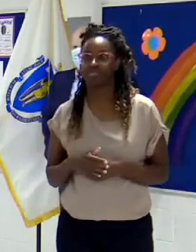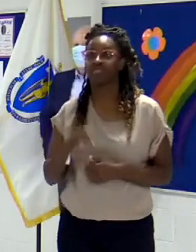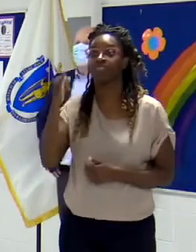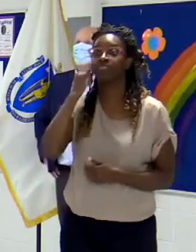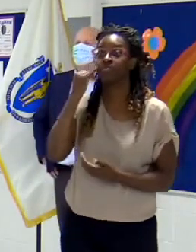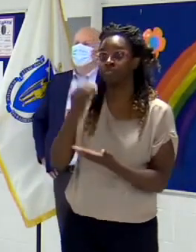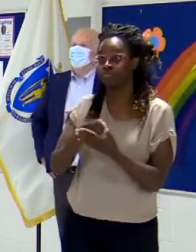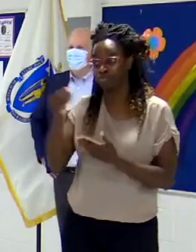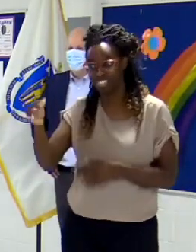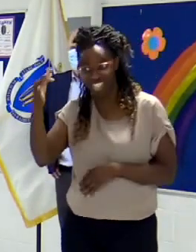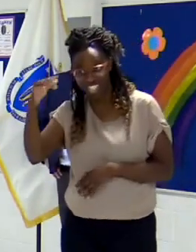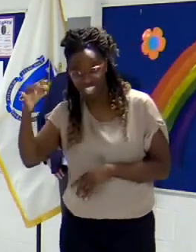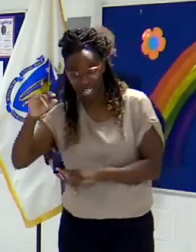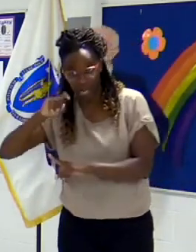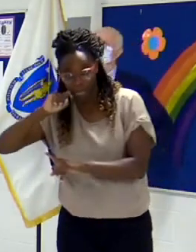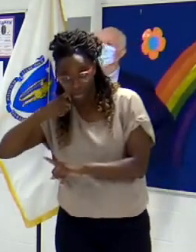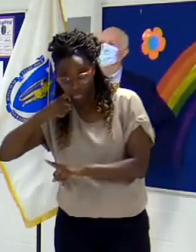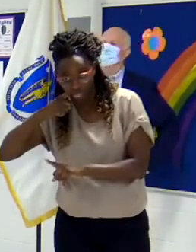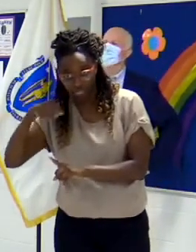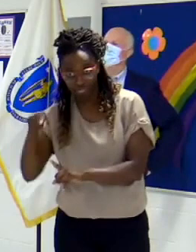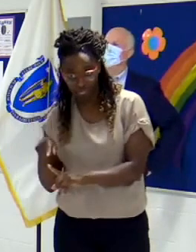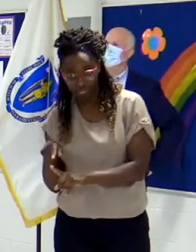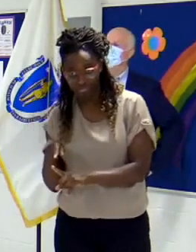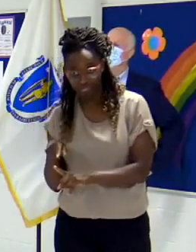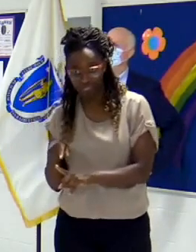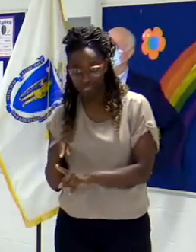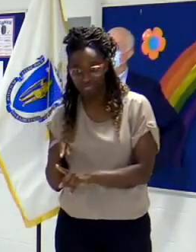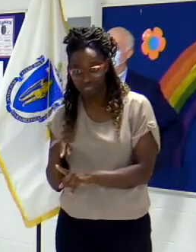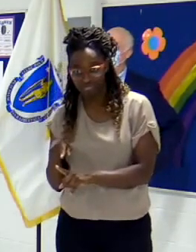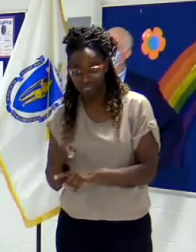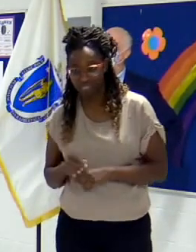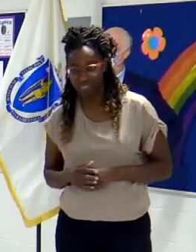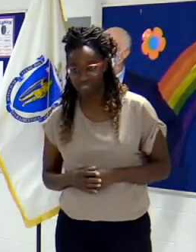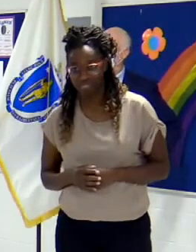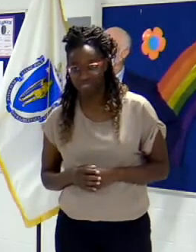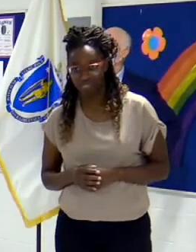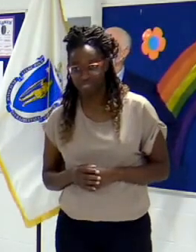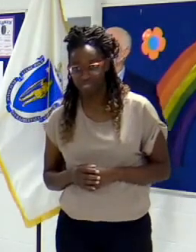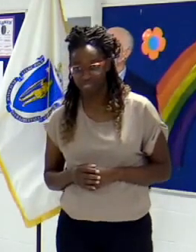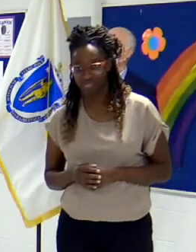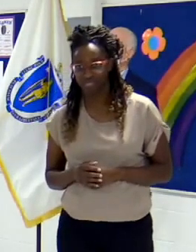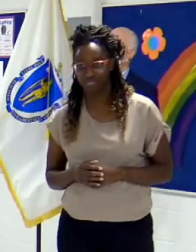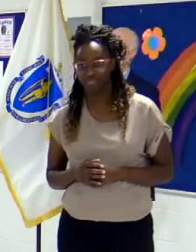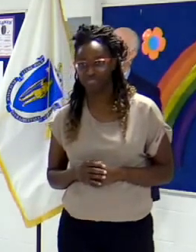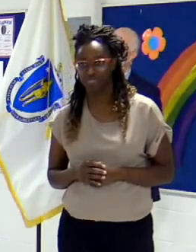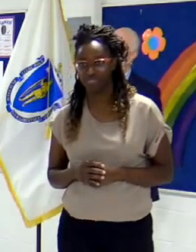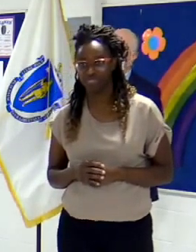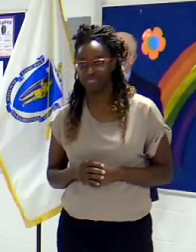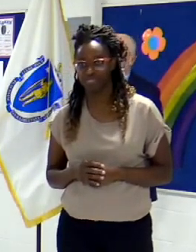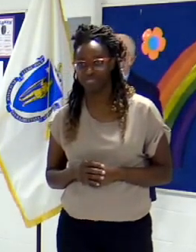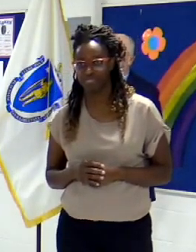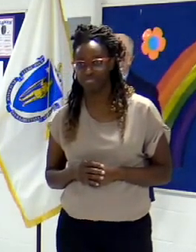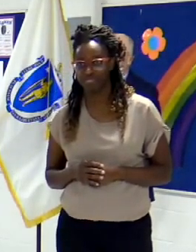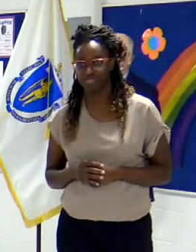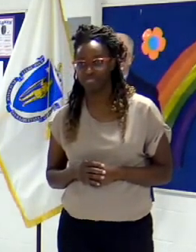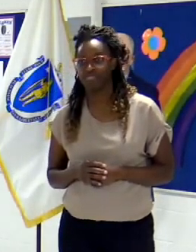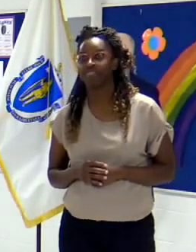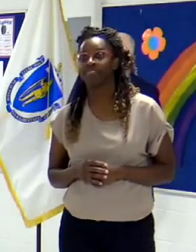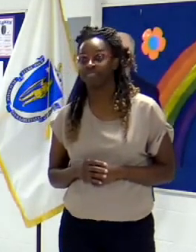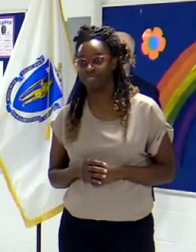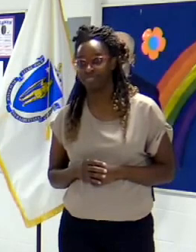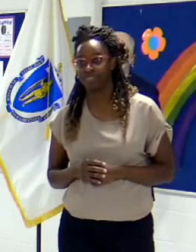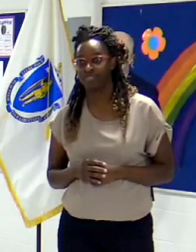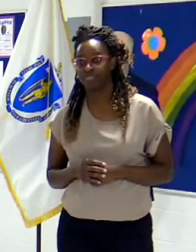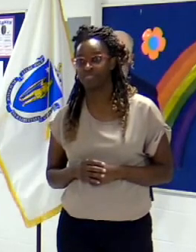$11, or $33 if you bought 11. And what's the fixed price